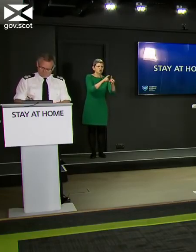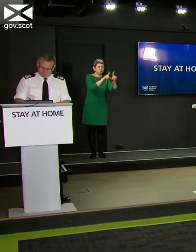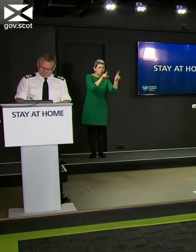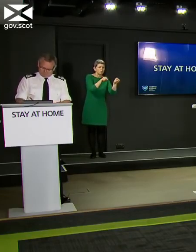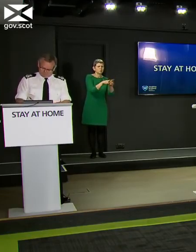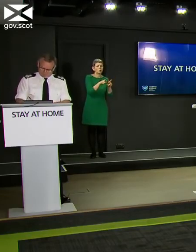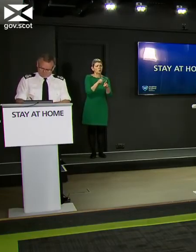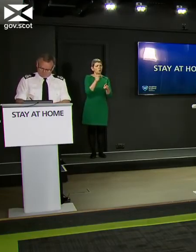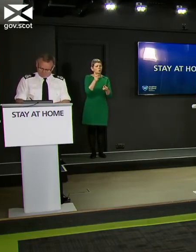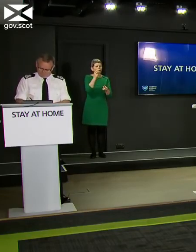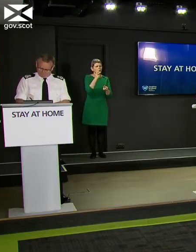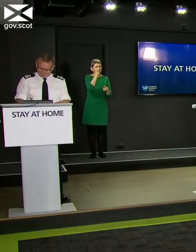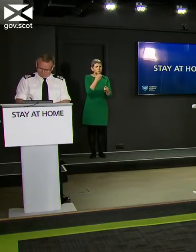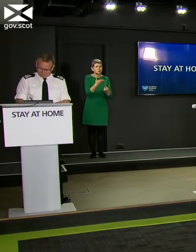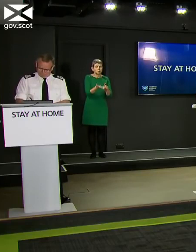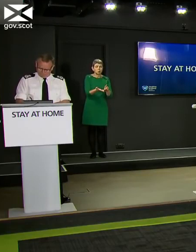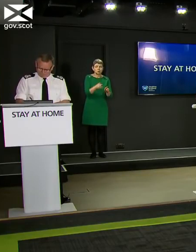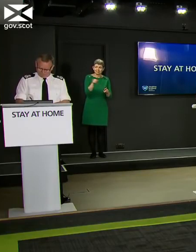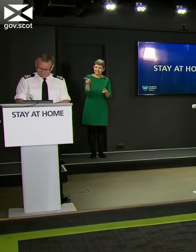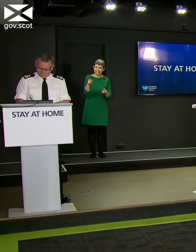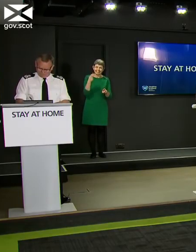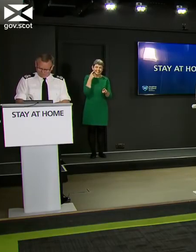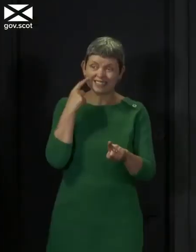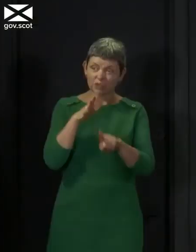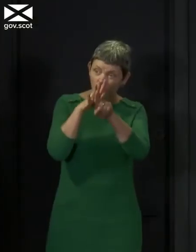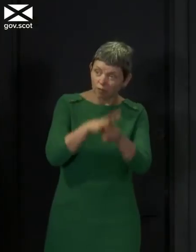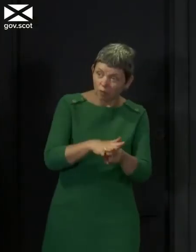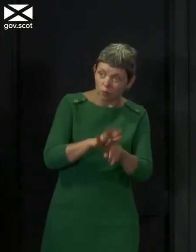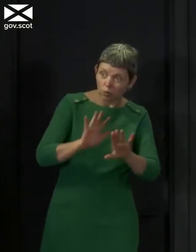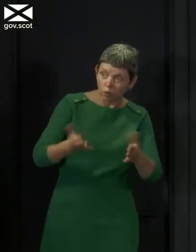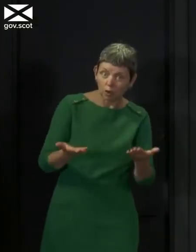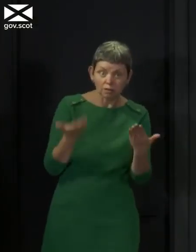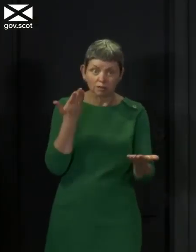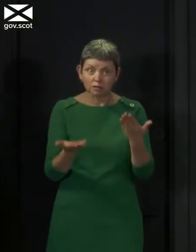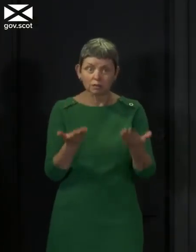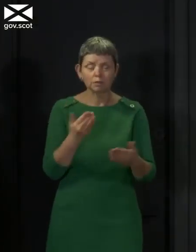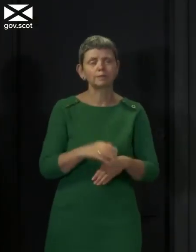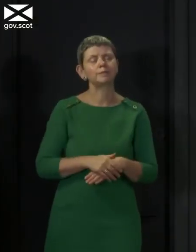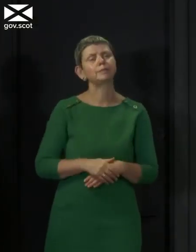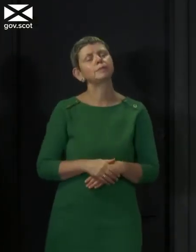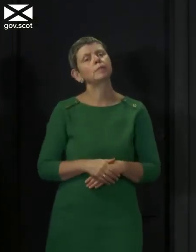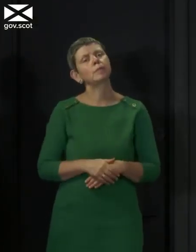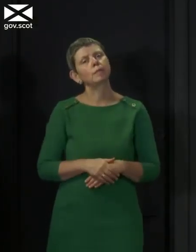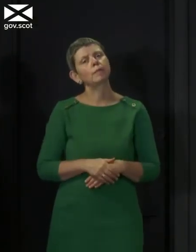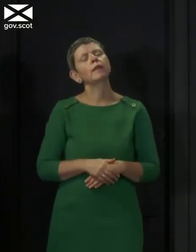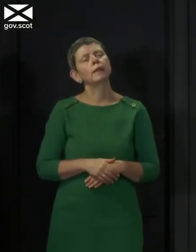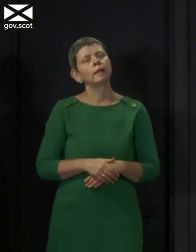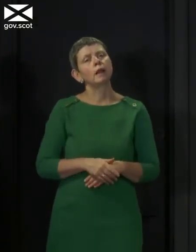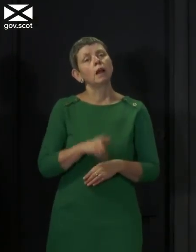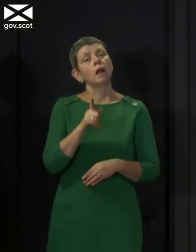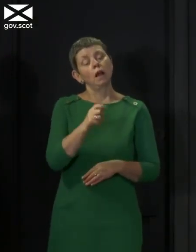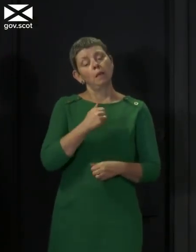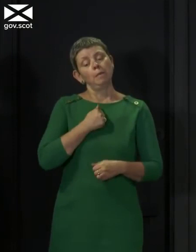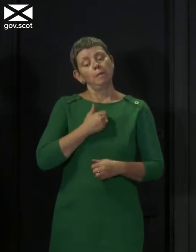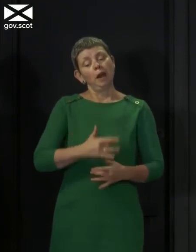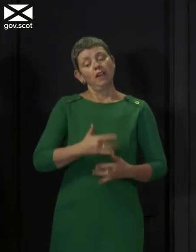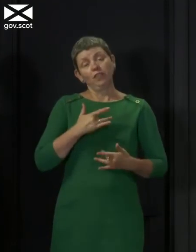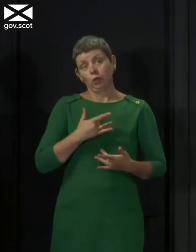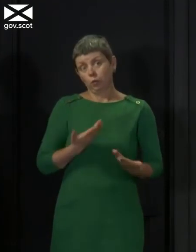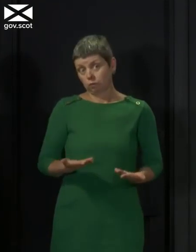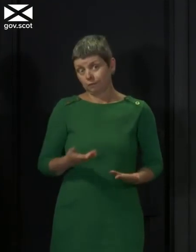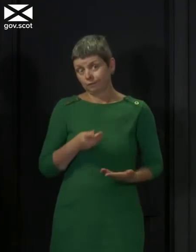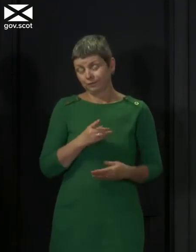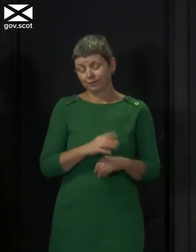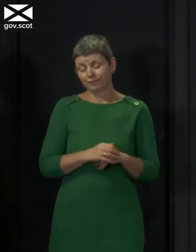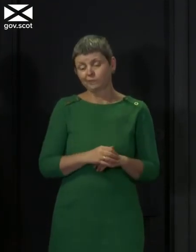difficult might that be for officers to enforce? Well, I'll hand over to the Chief in a second. From my perspective,